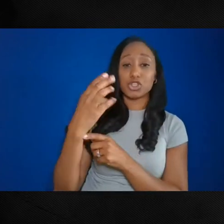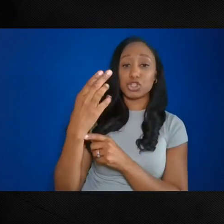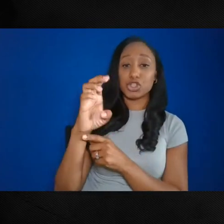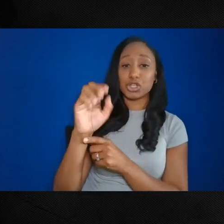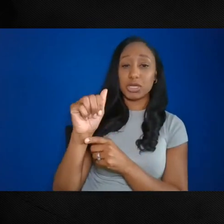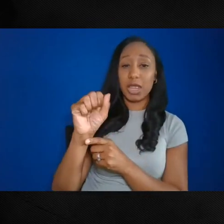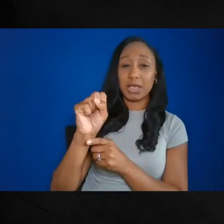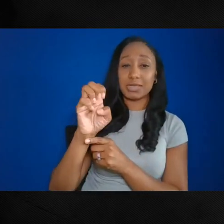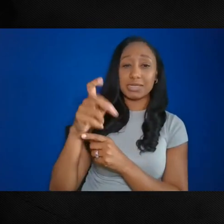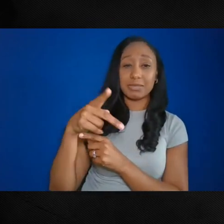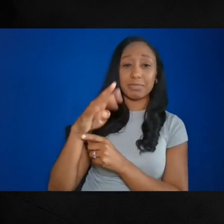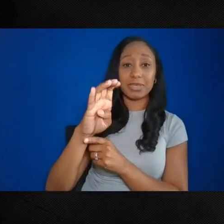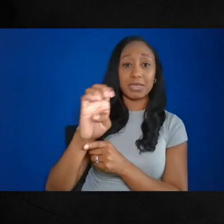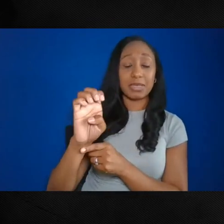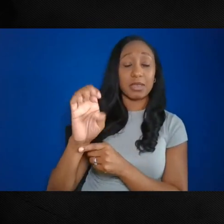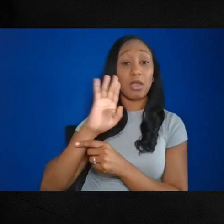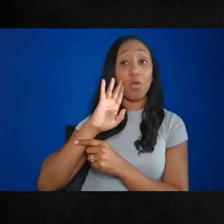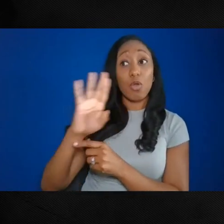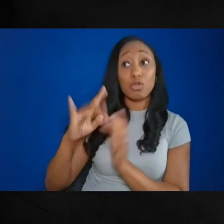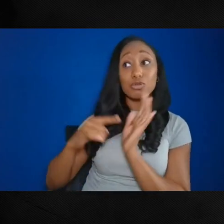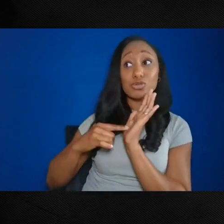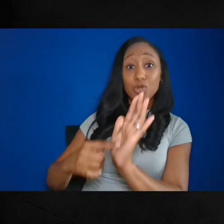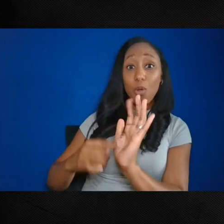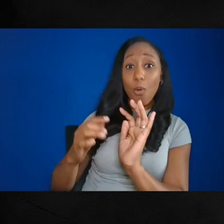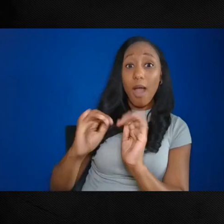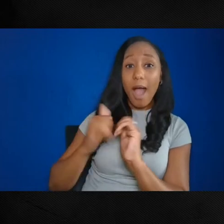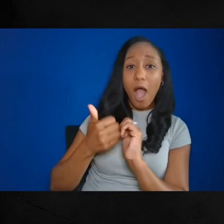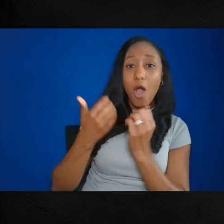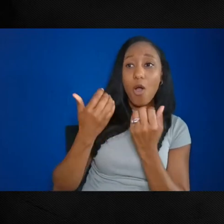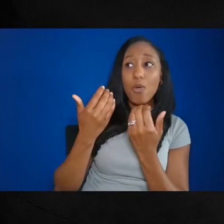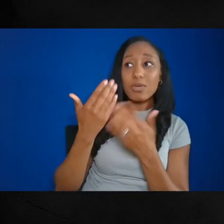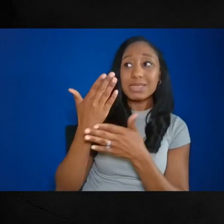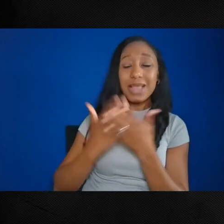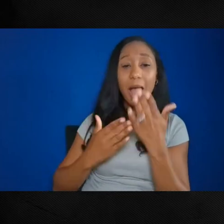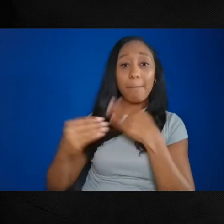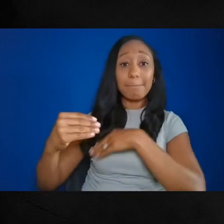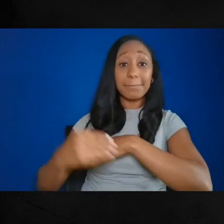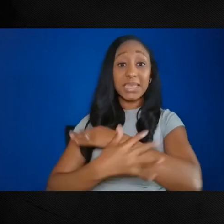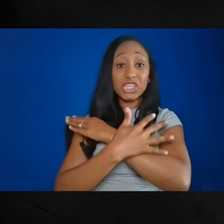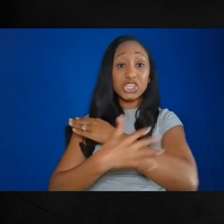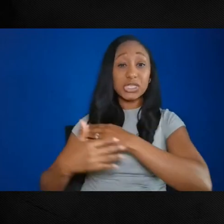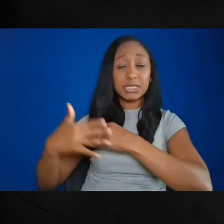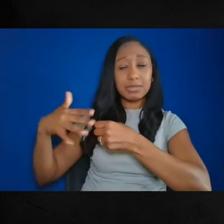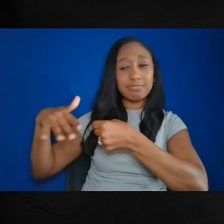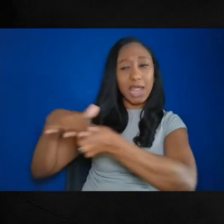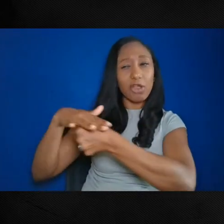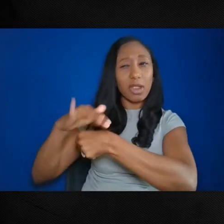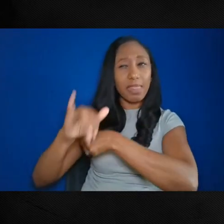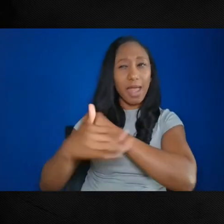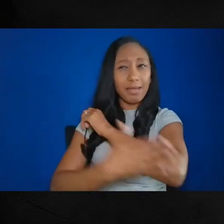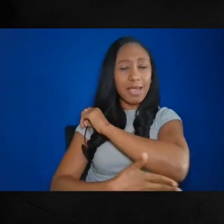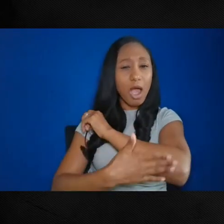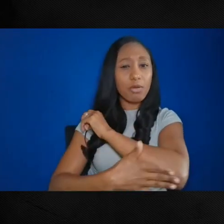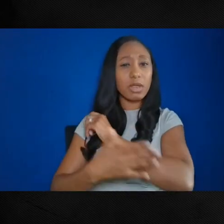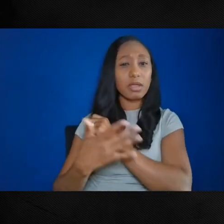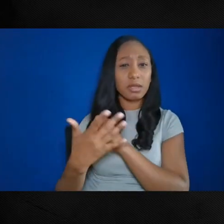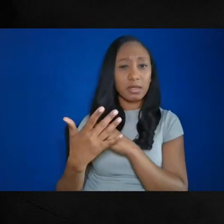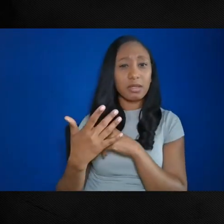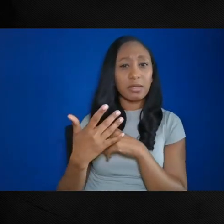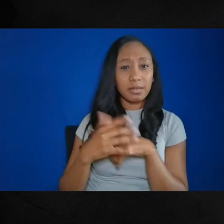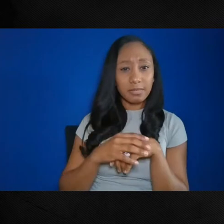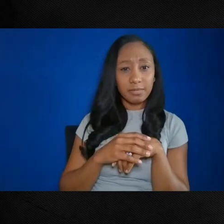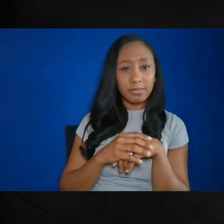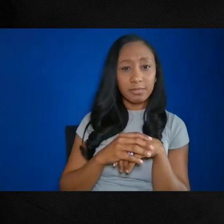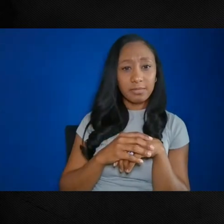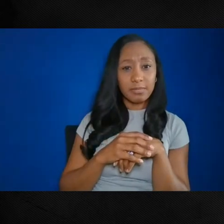to the bay's edges and show how some beaches in Anne Arundel County were long recreation and entertainment havens